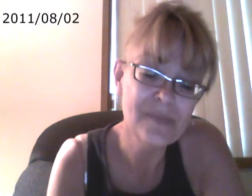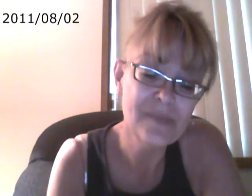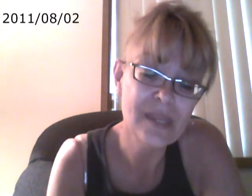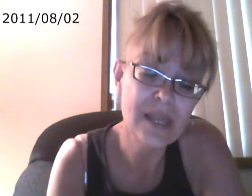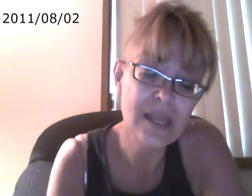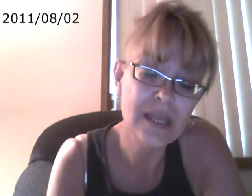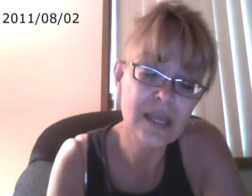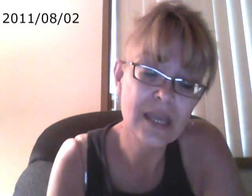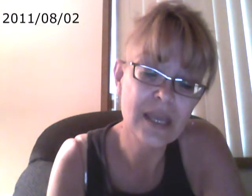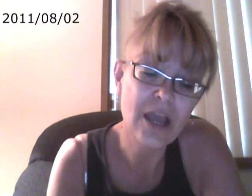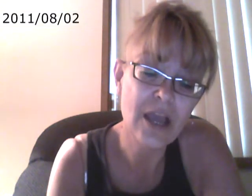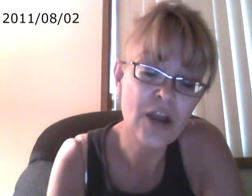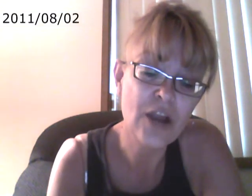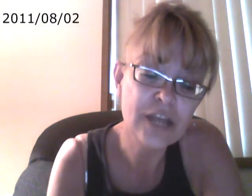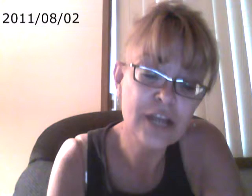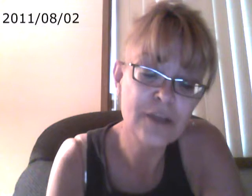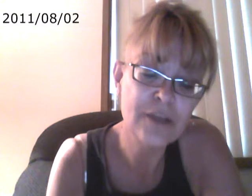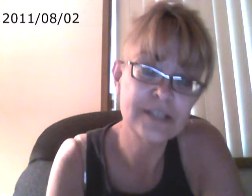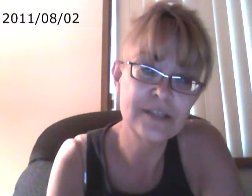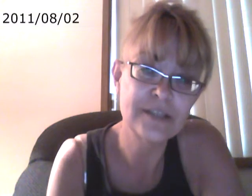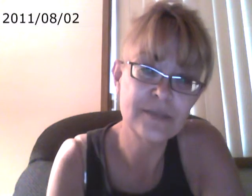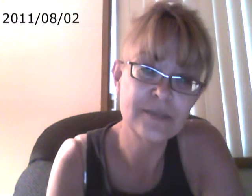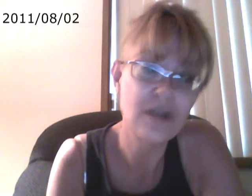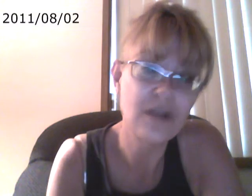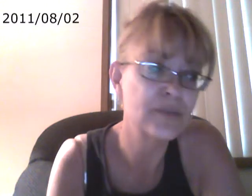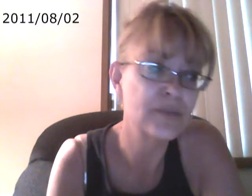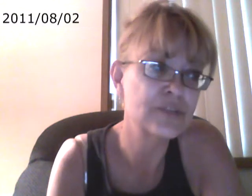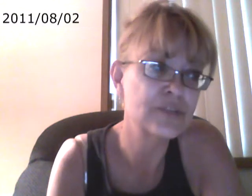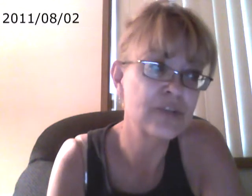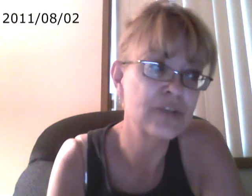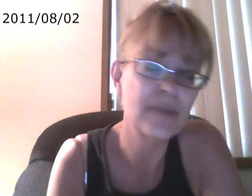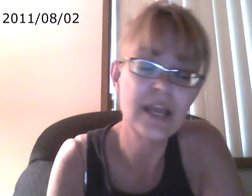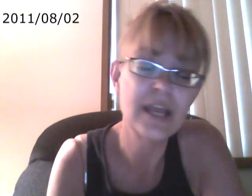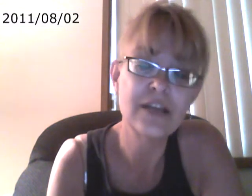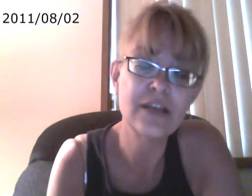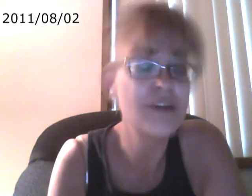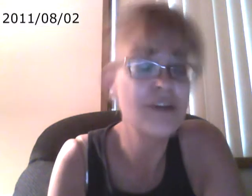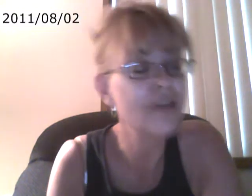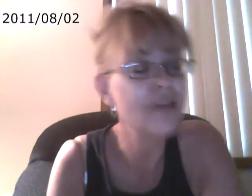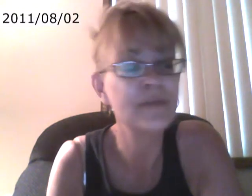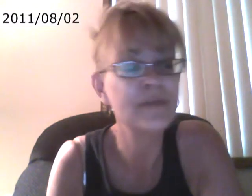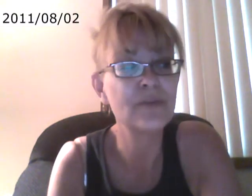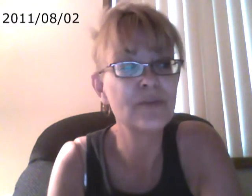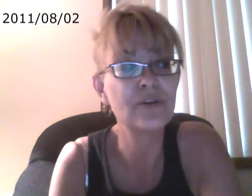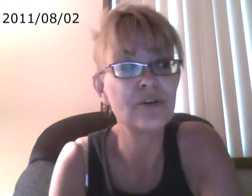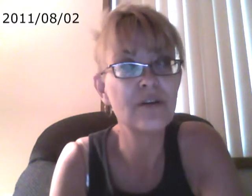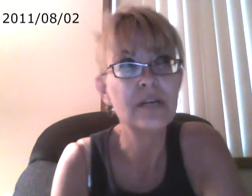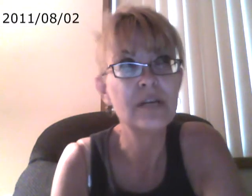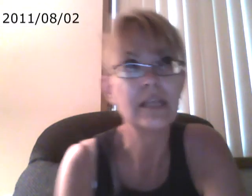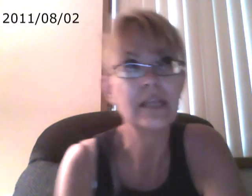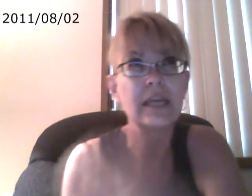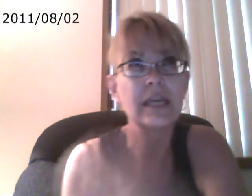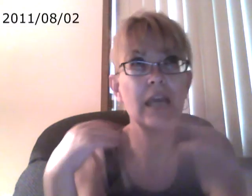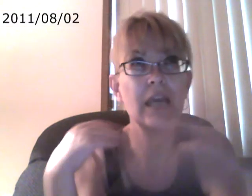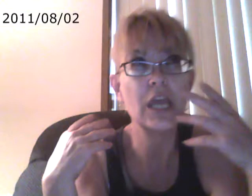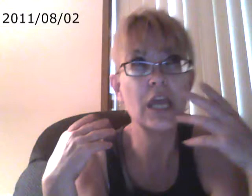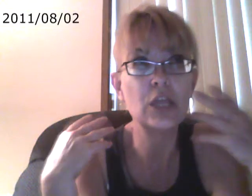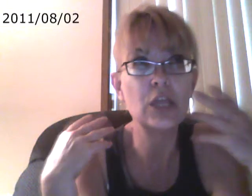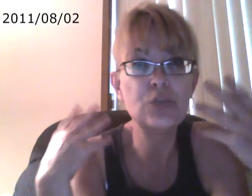So our economic systems are pretty screwed up. And a lot of people are like losing